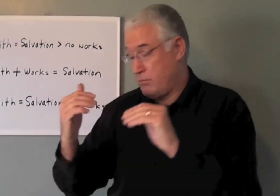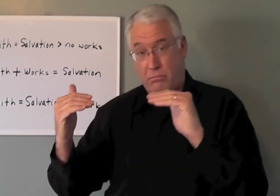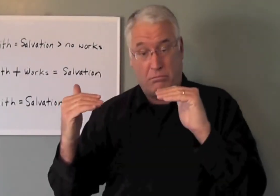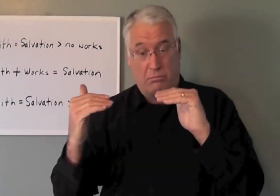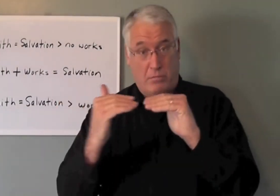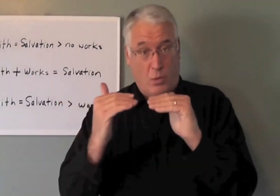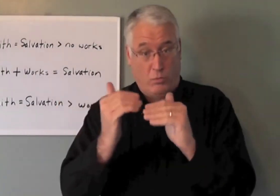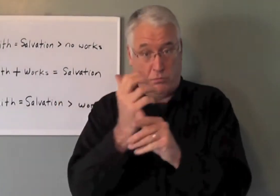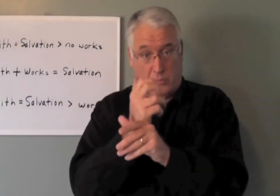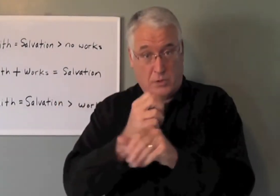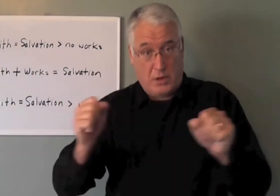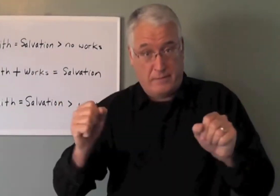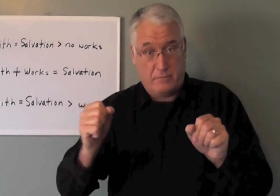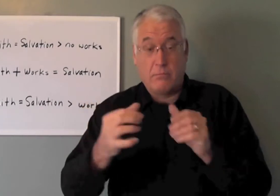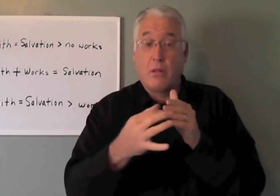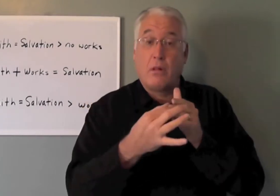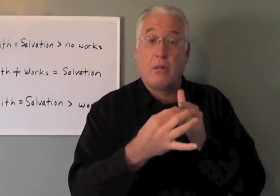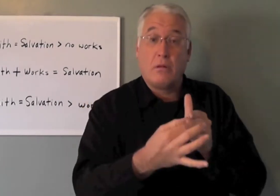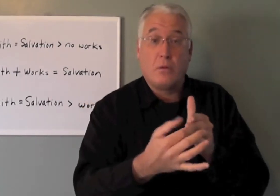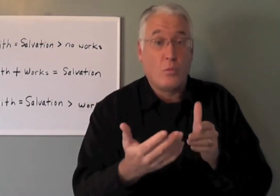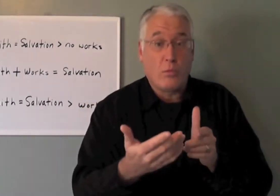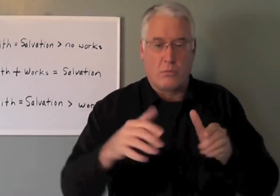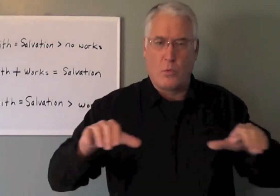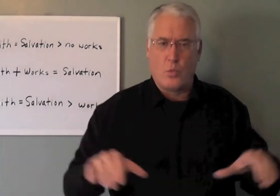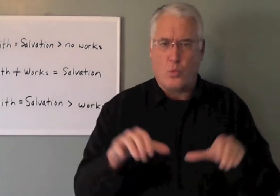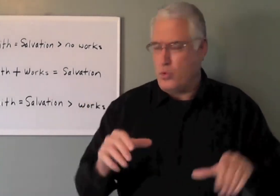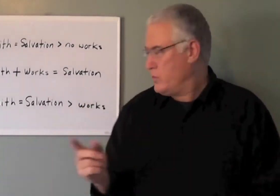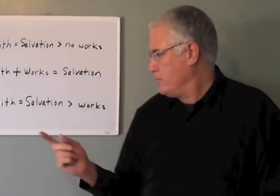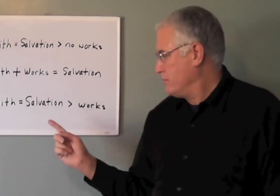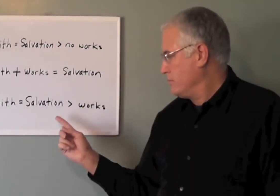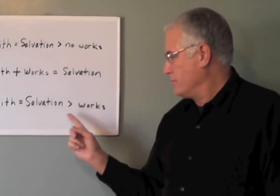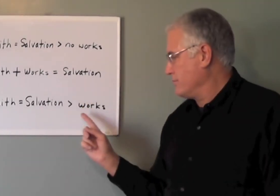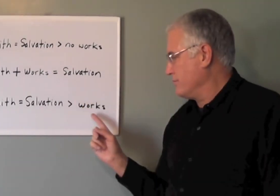equals salvation that leads to works.